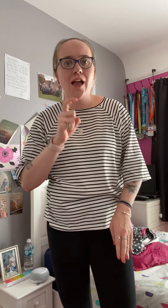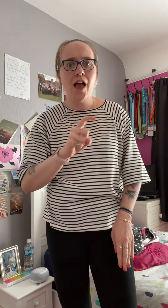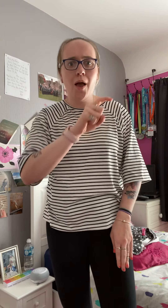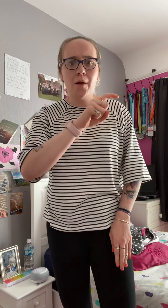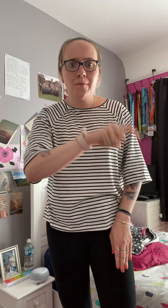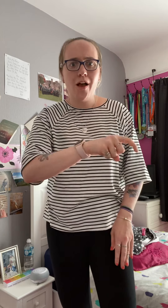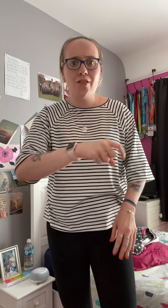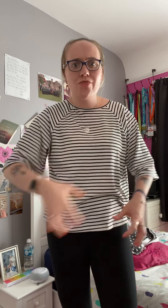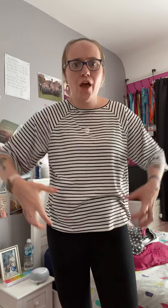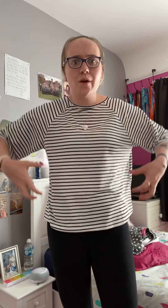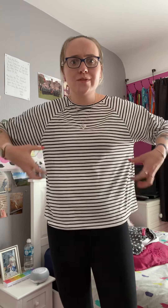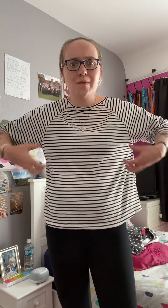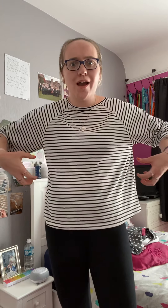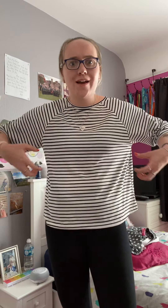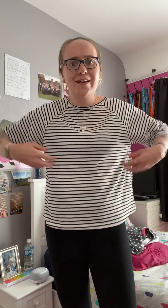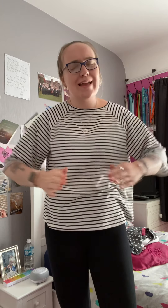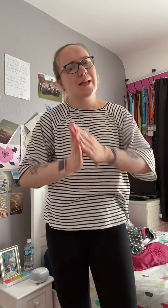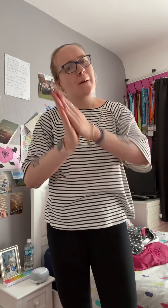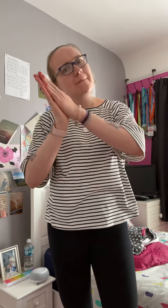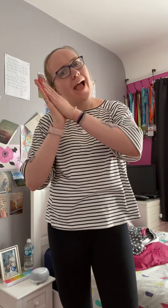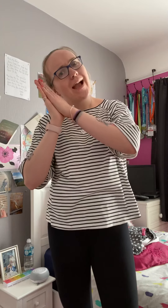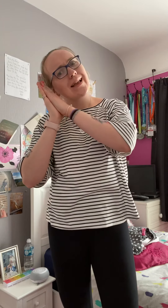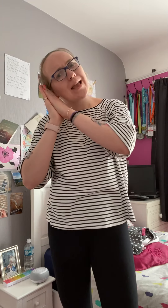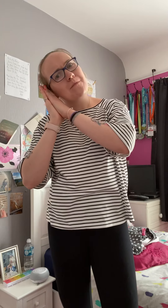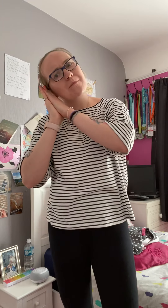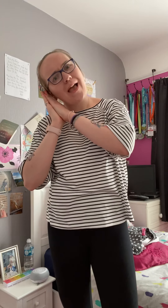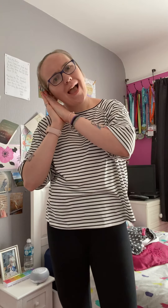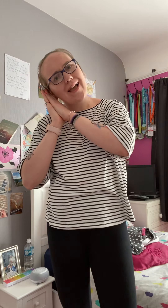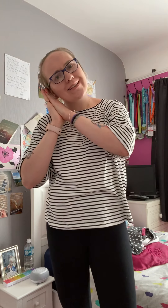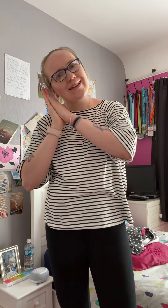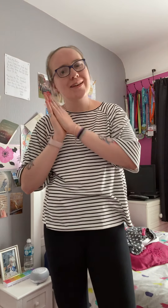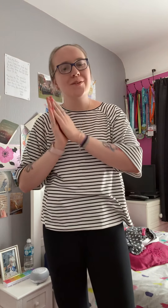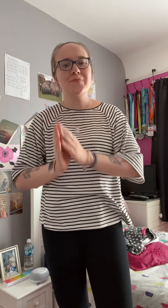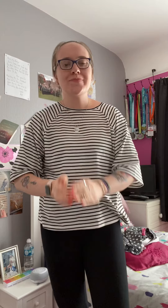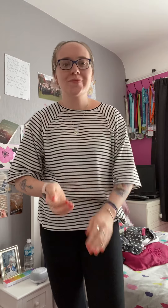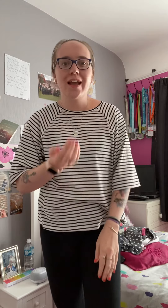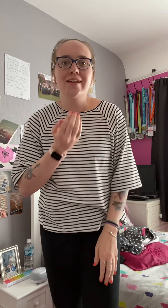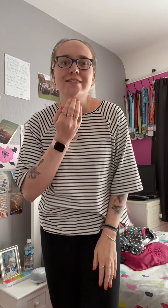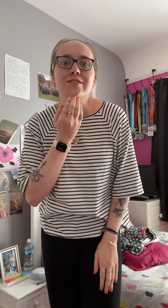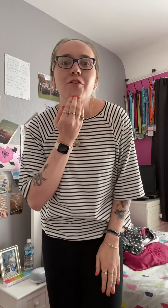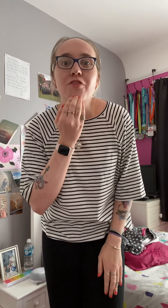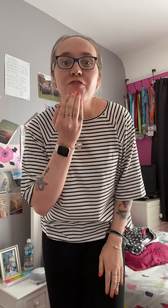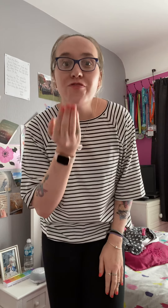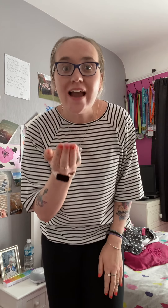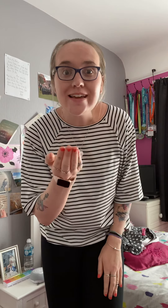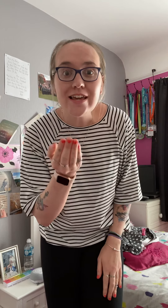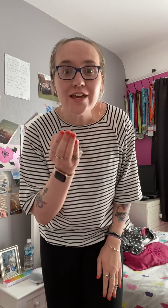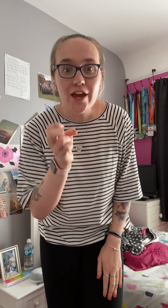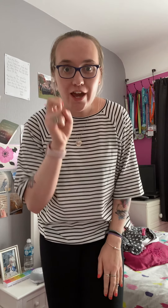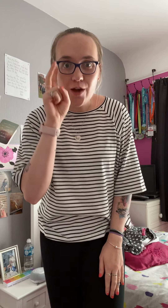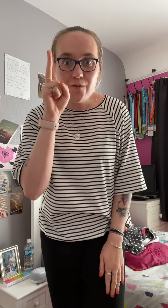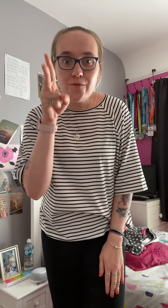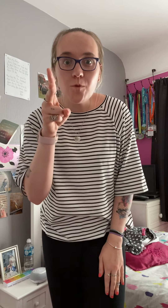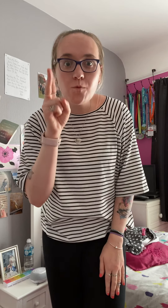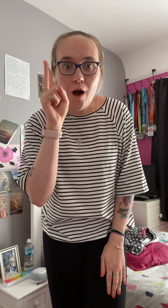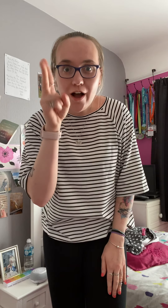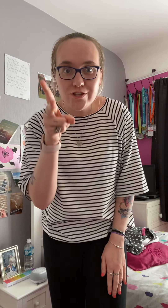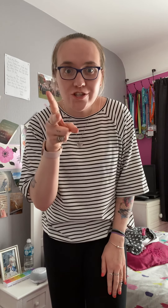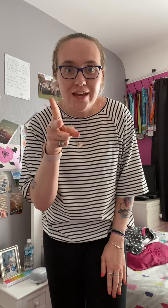Put those monkeys back in bed Thank you for watching